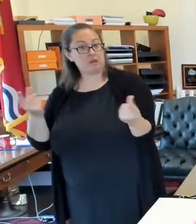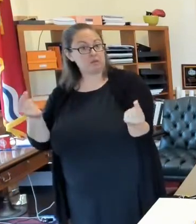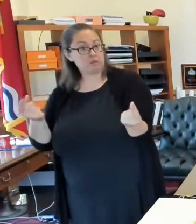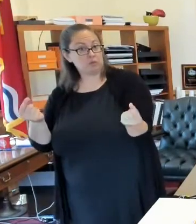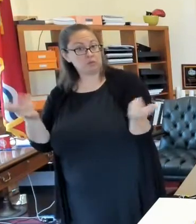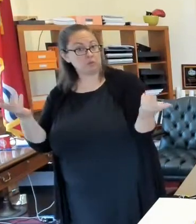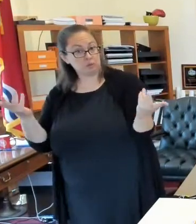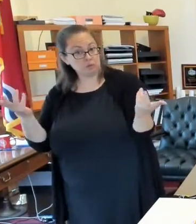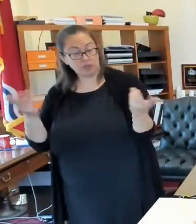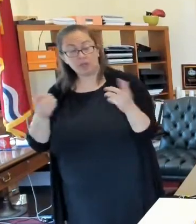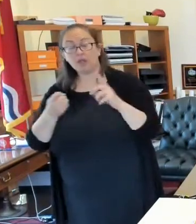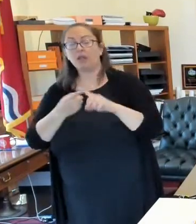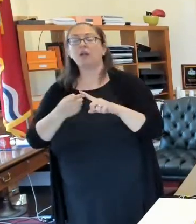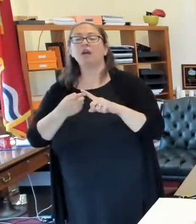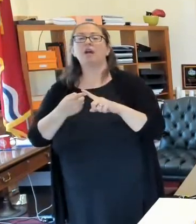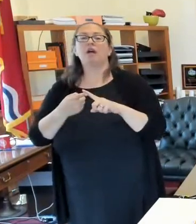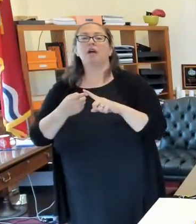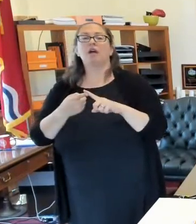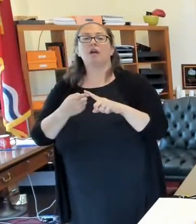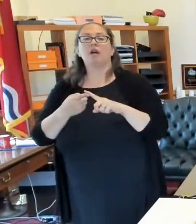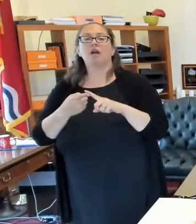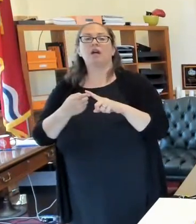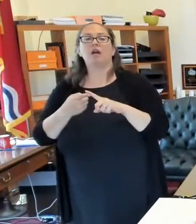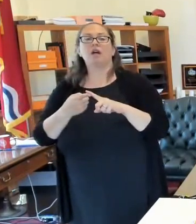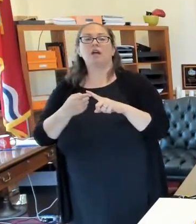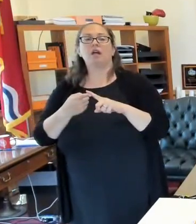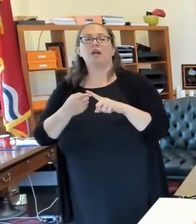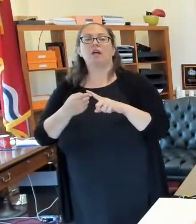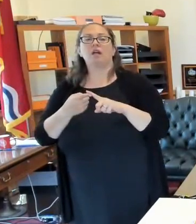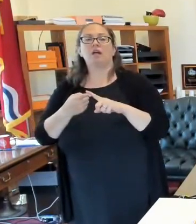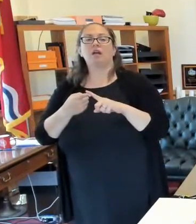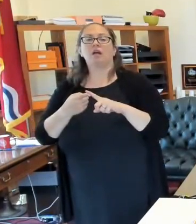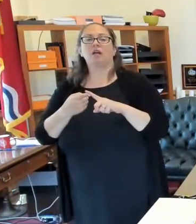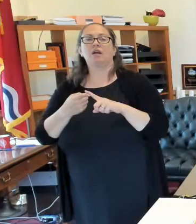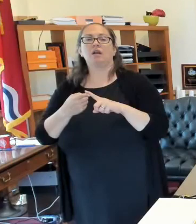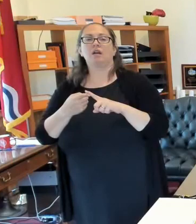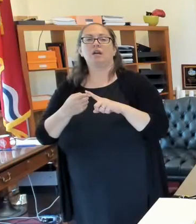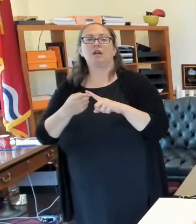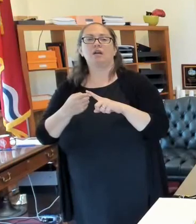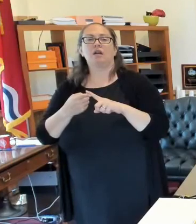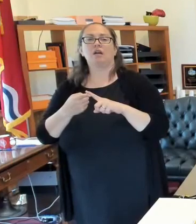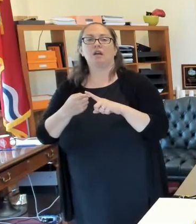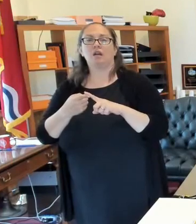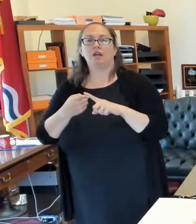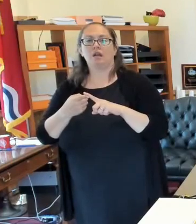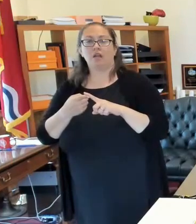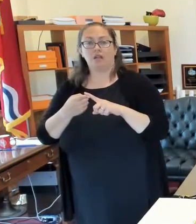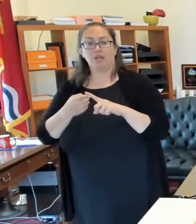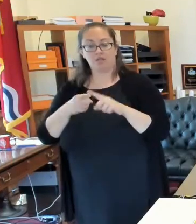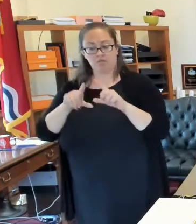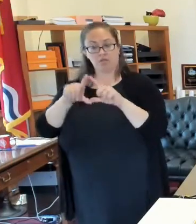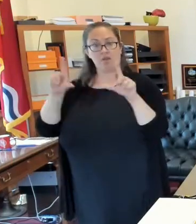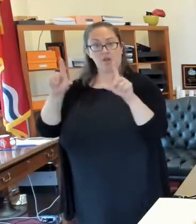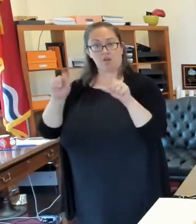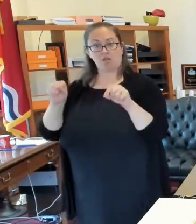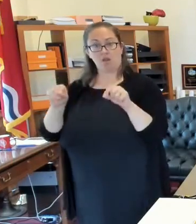take your mail-in ballot